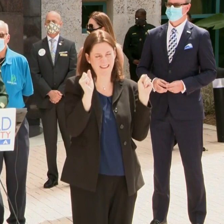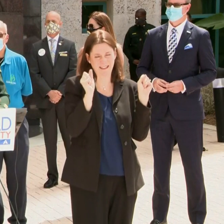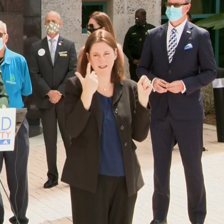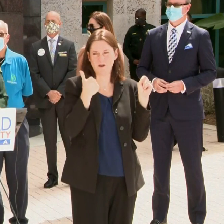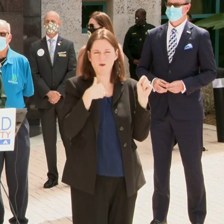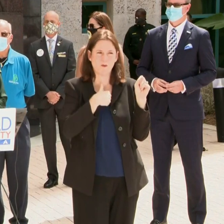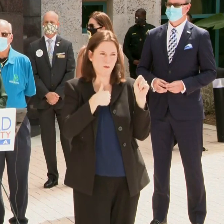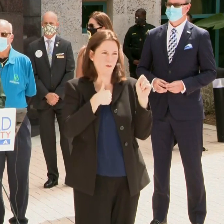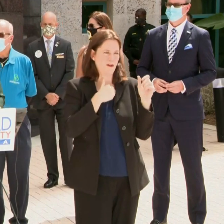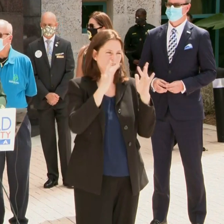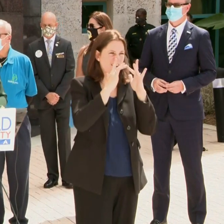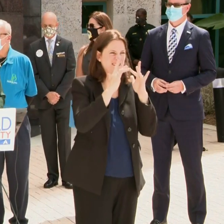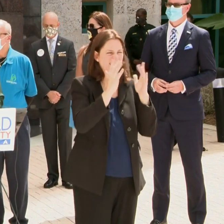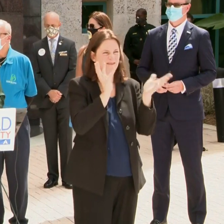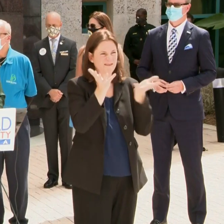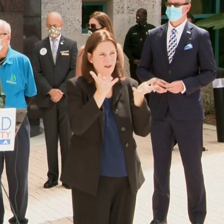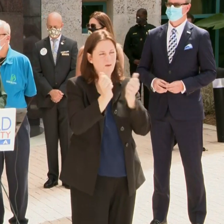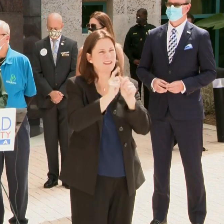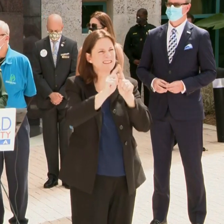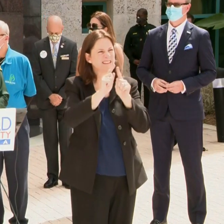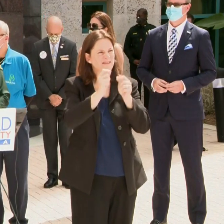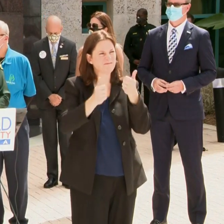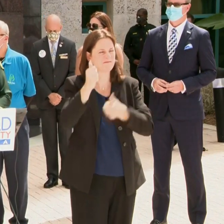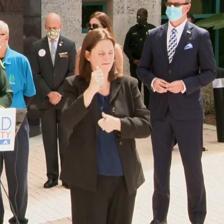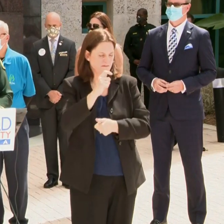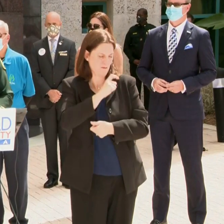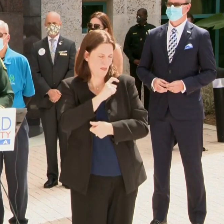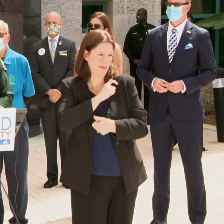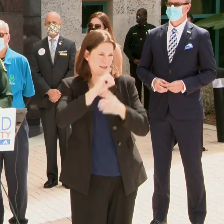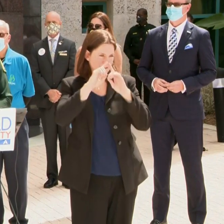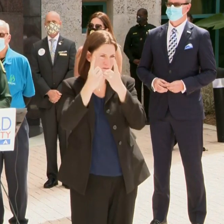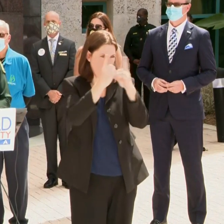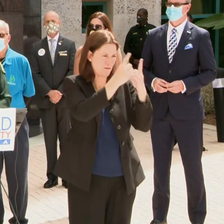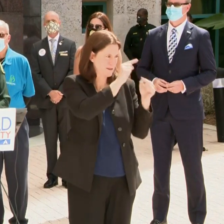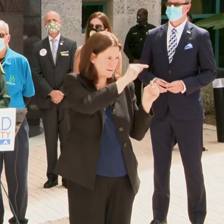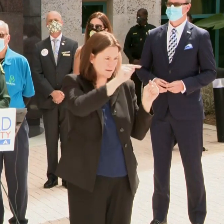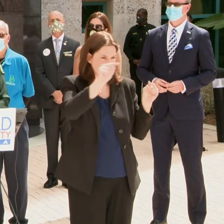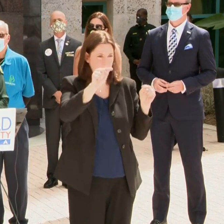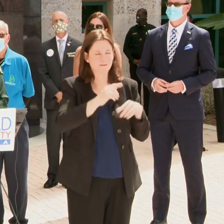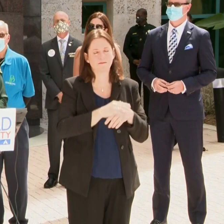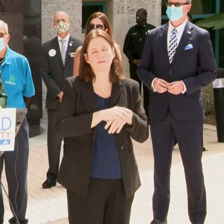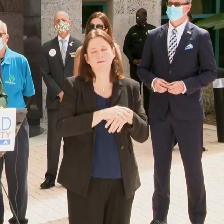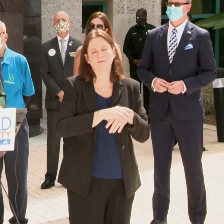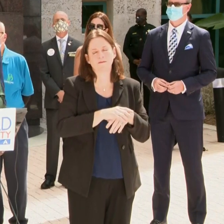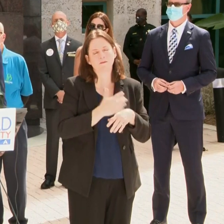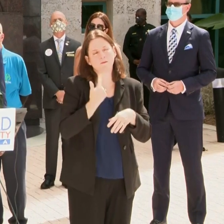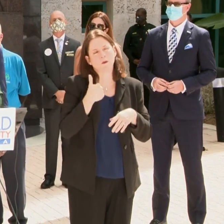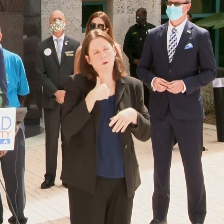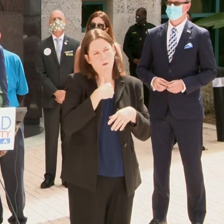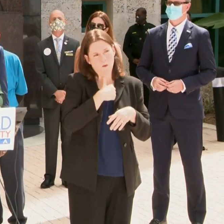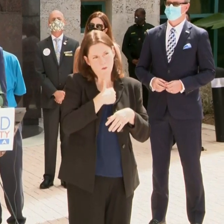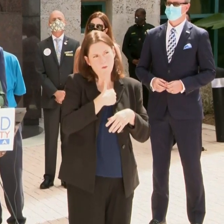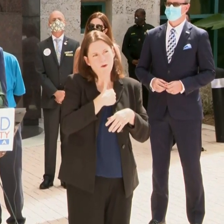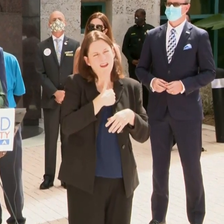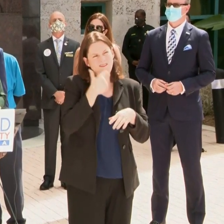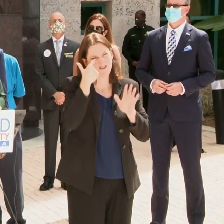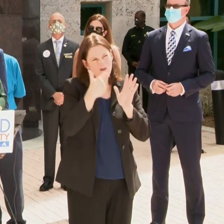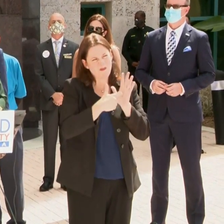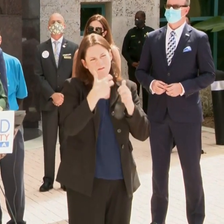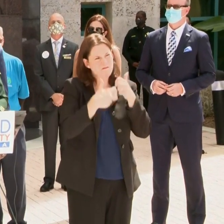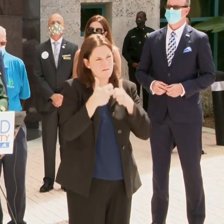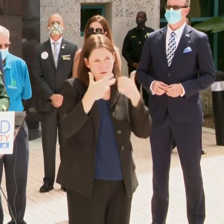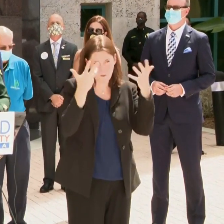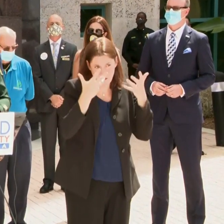communication. I've been in communication with our chiefs of police. And one of the things that is part of the problem in terms of what we are facing from the law enforcement standpoint